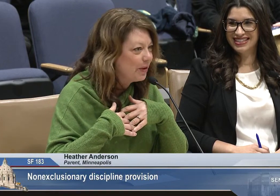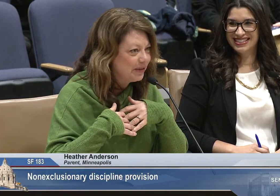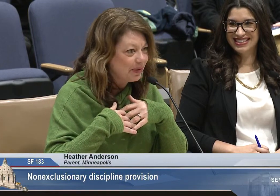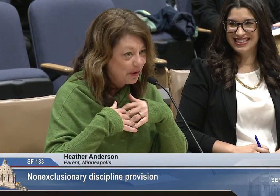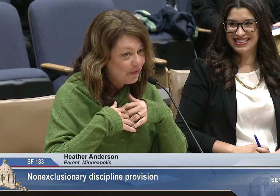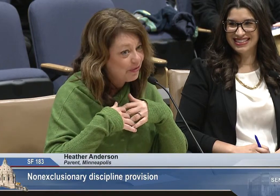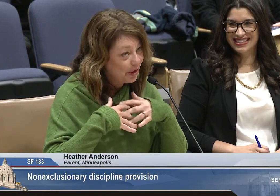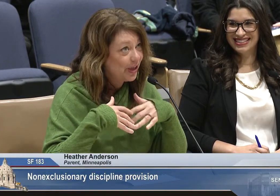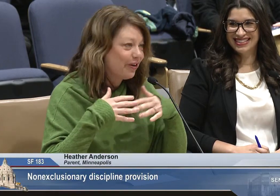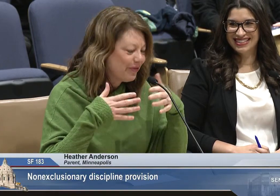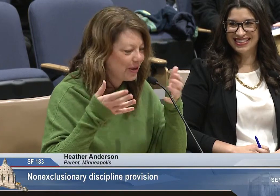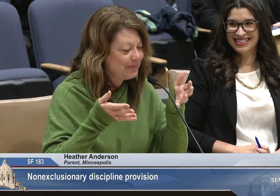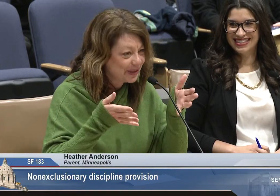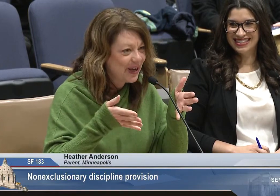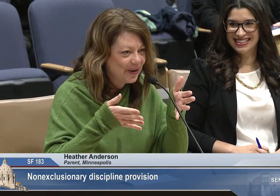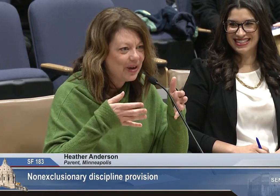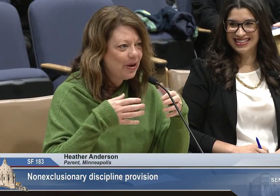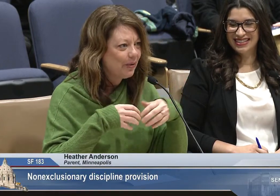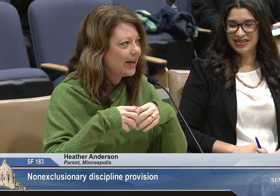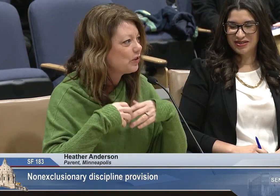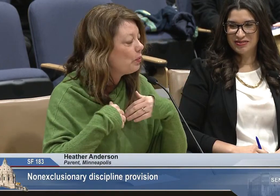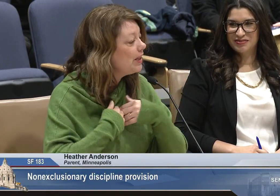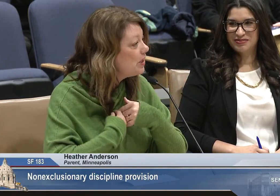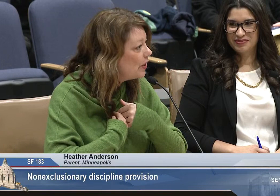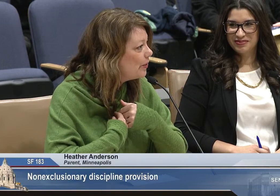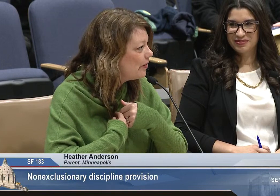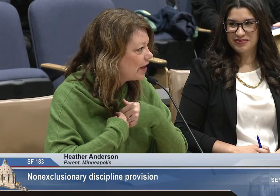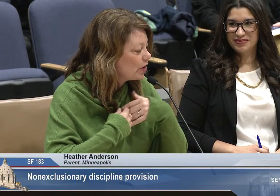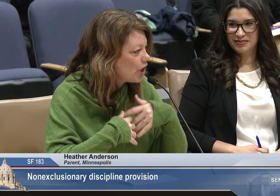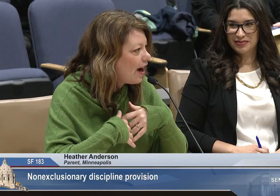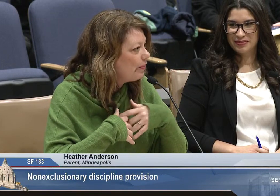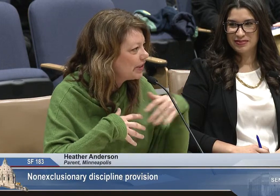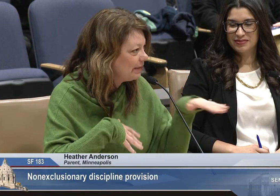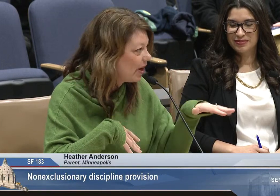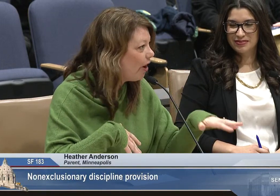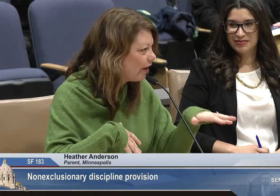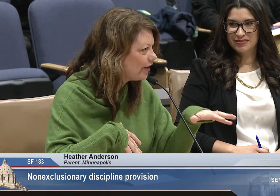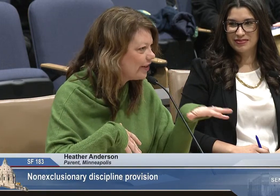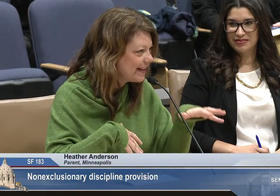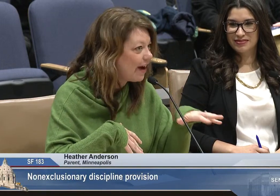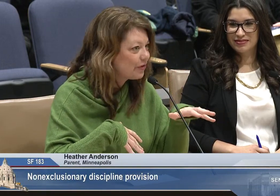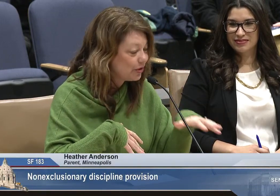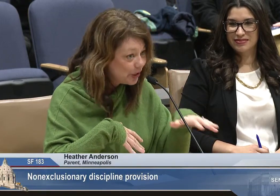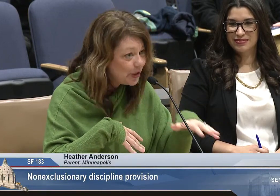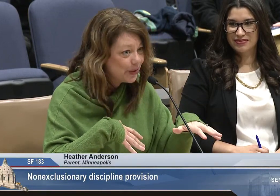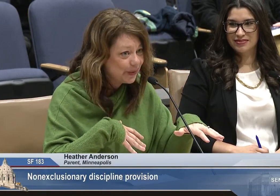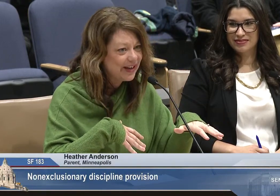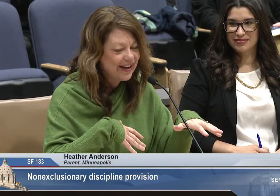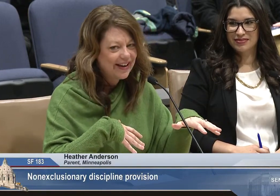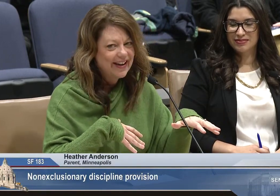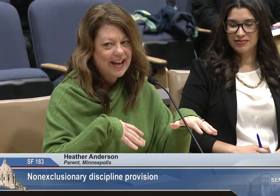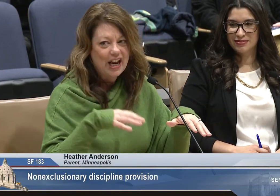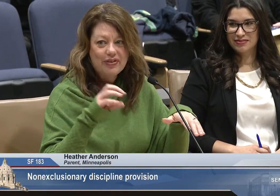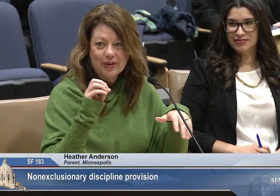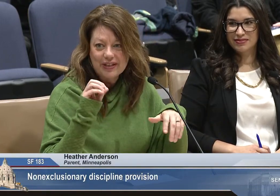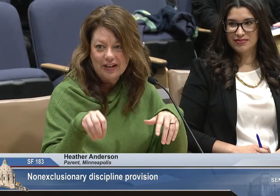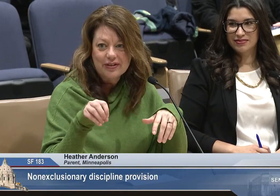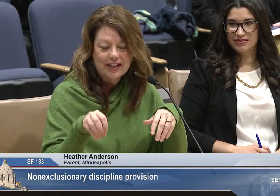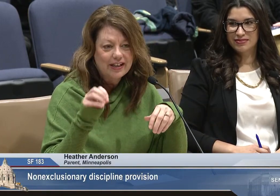30 or 40 below. Right? So we knew that our job was going to be harder in the afternoon if those kiddos didn't get